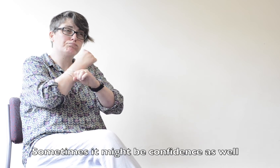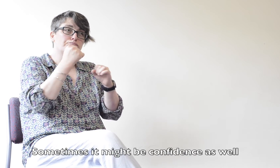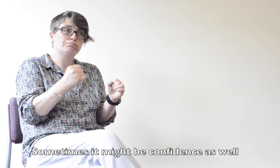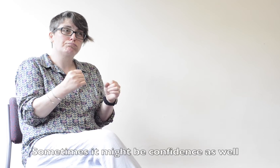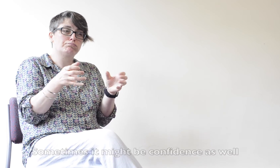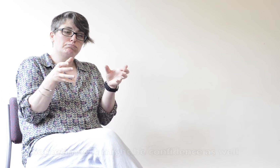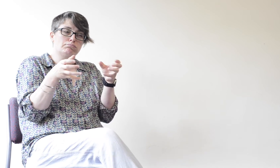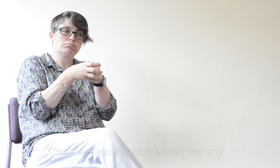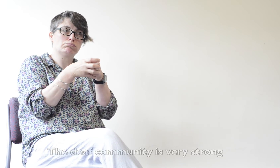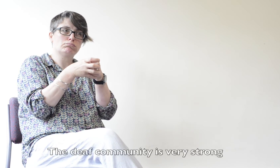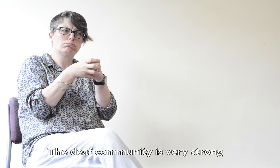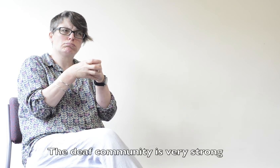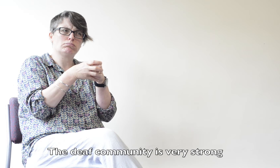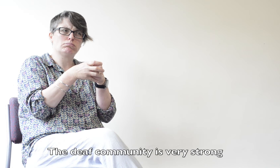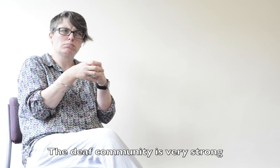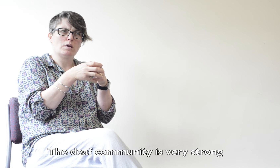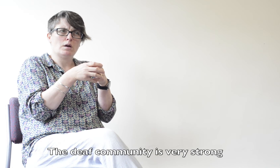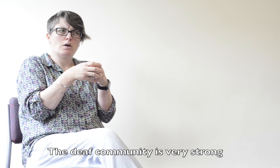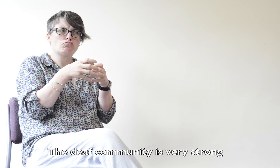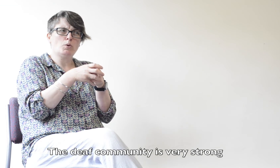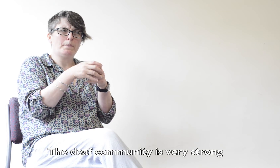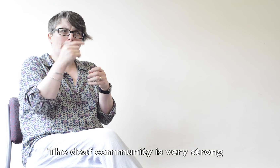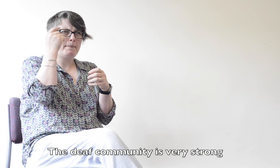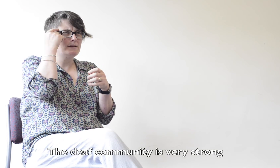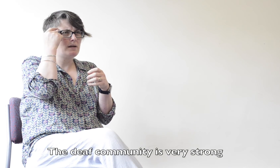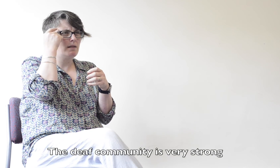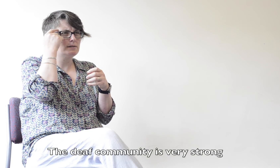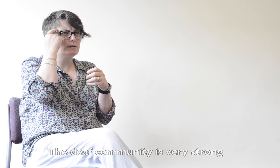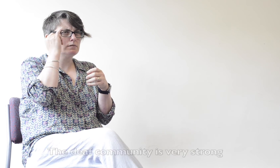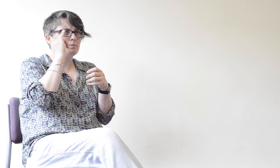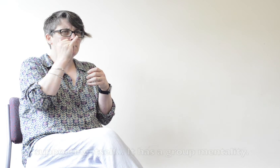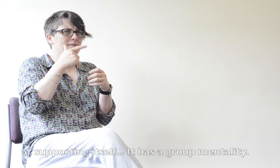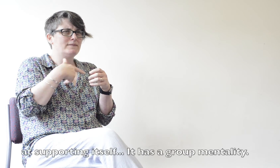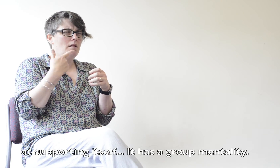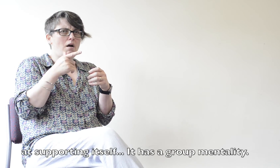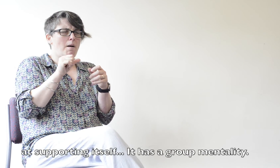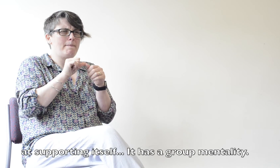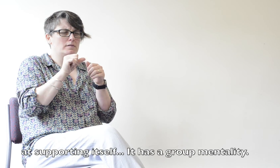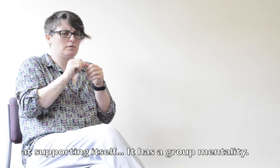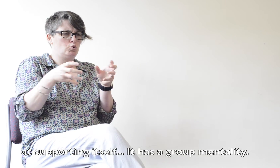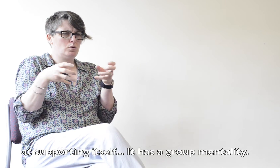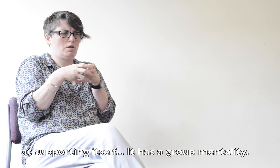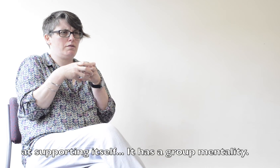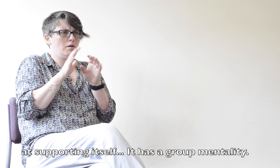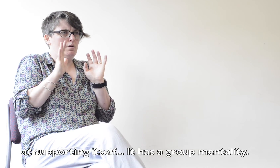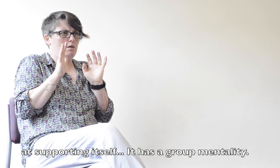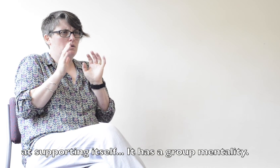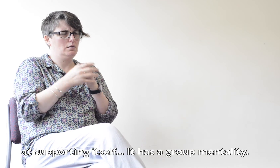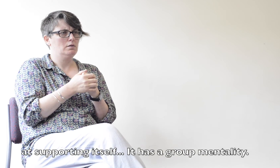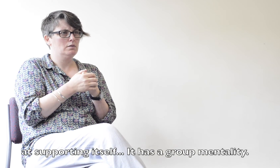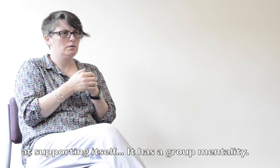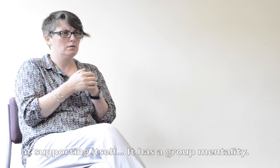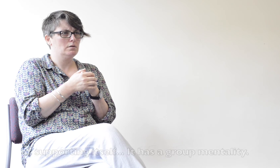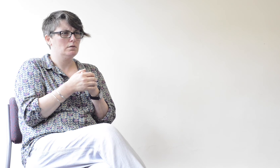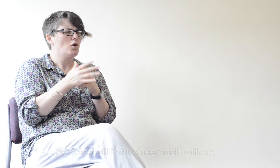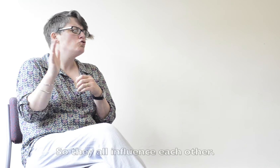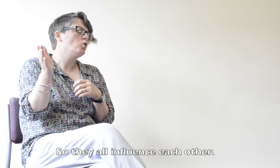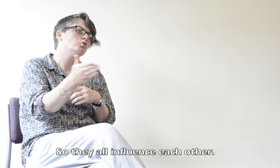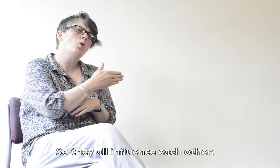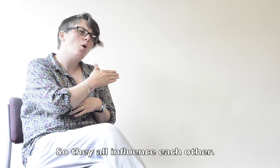well. I mean, the deaf community is very strong in supporting itself, but it has quite a group mentality